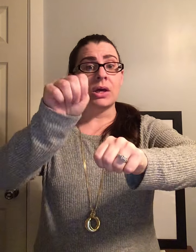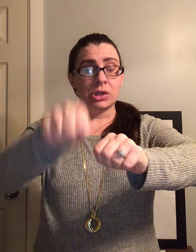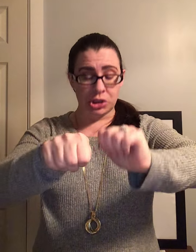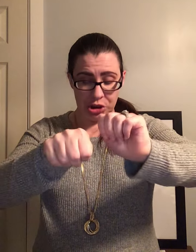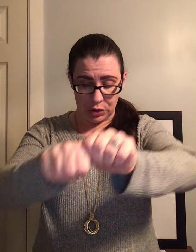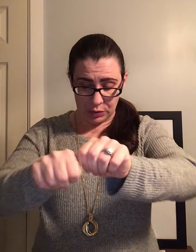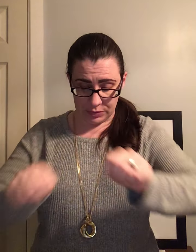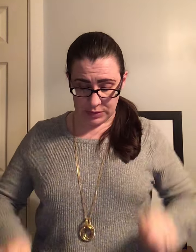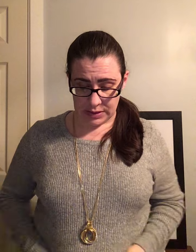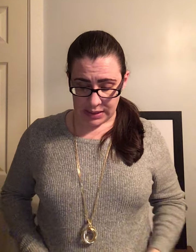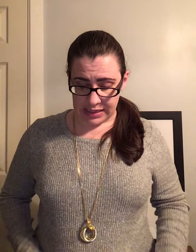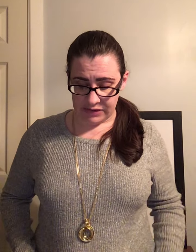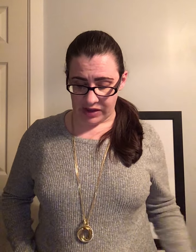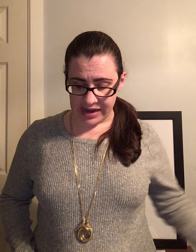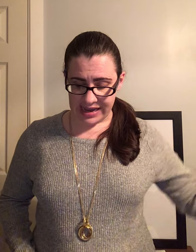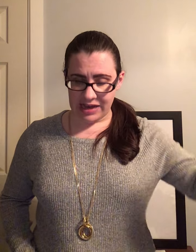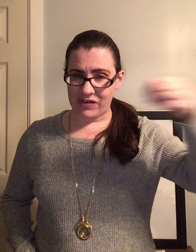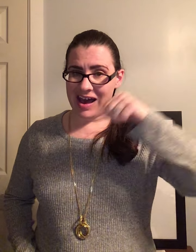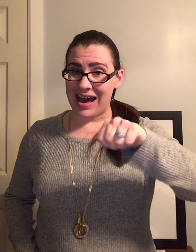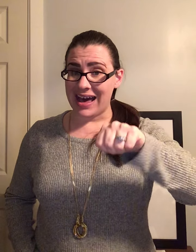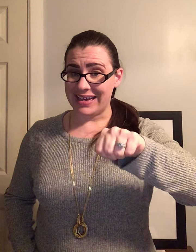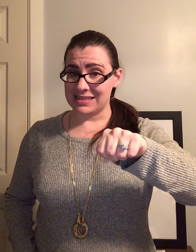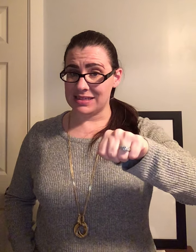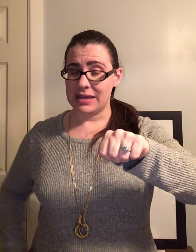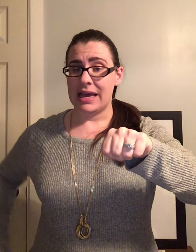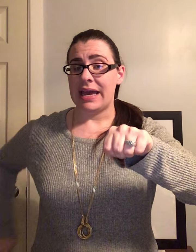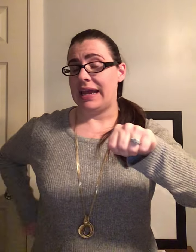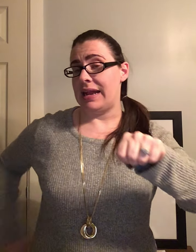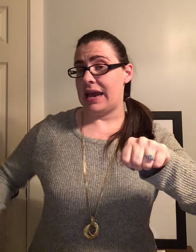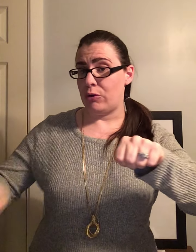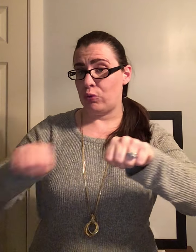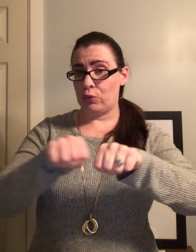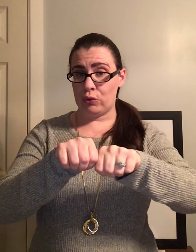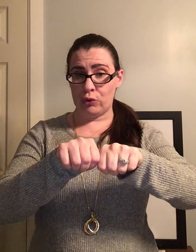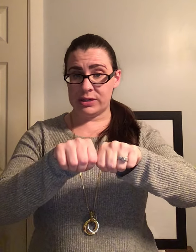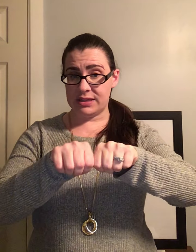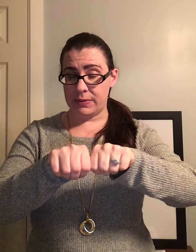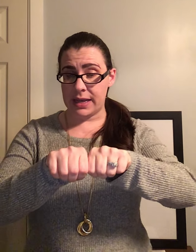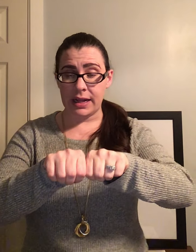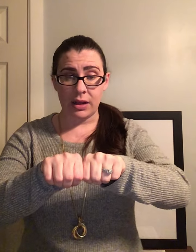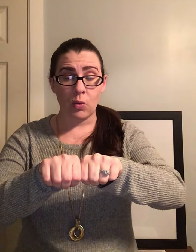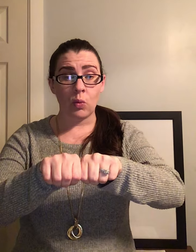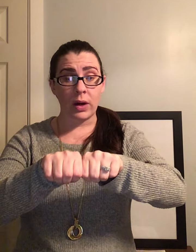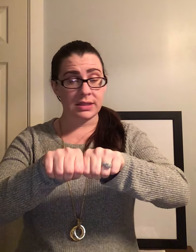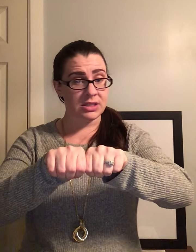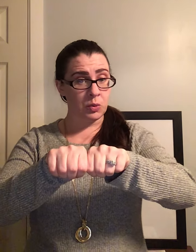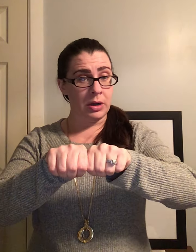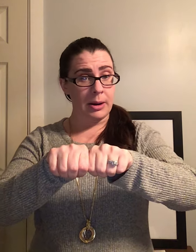June. And if I have eyes and add r to the beginning, what's the word?